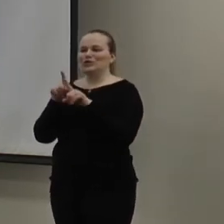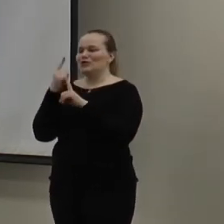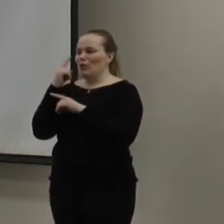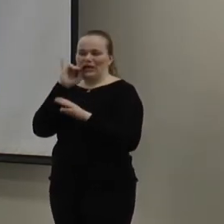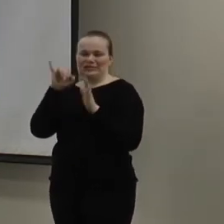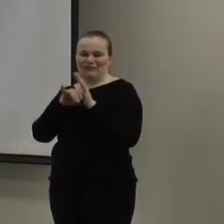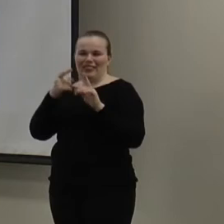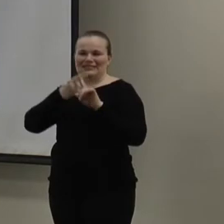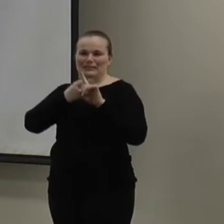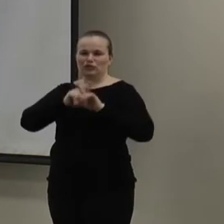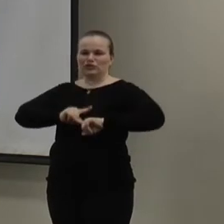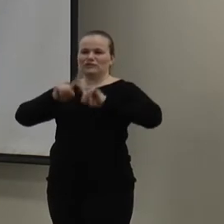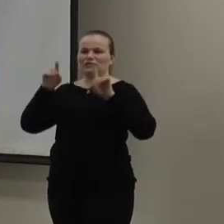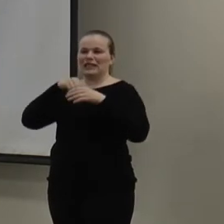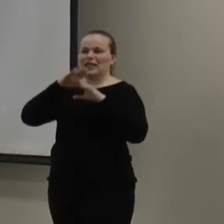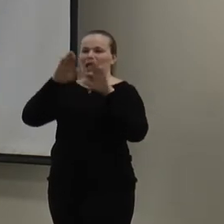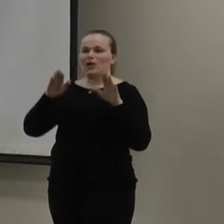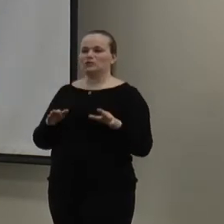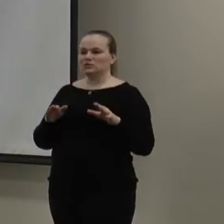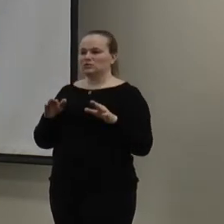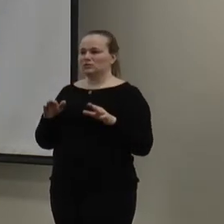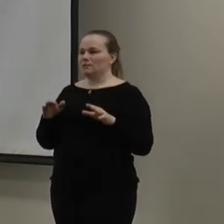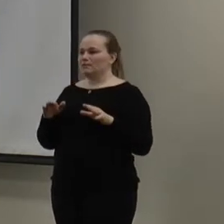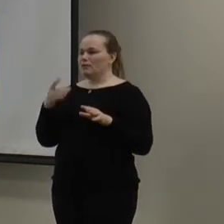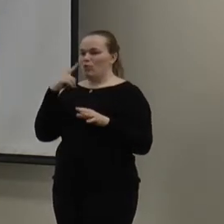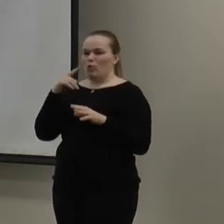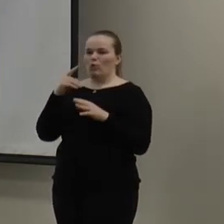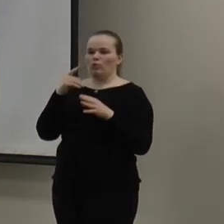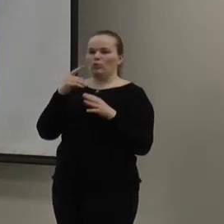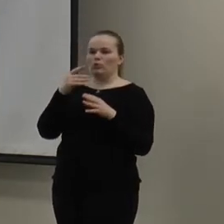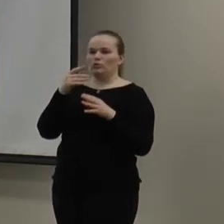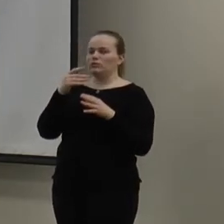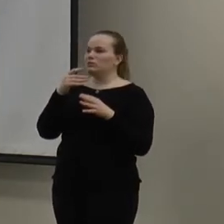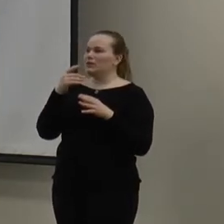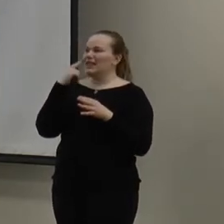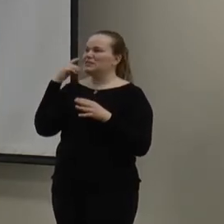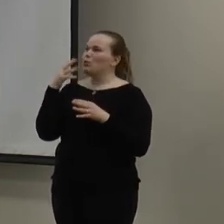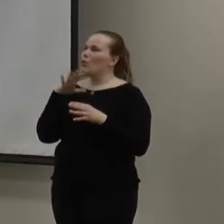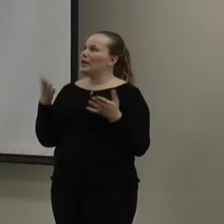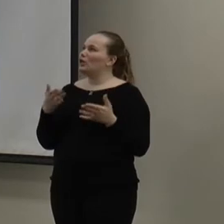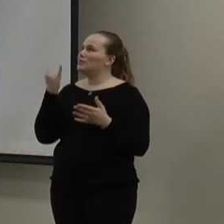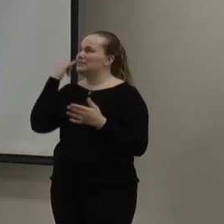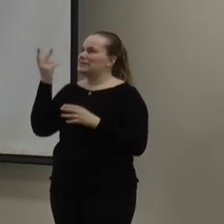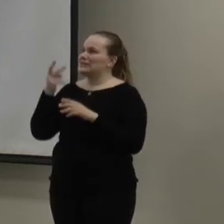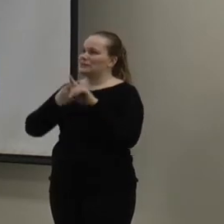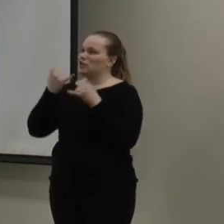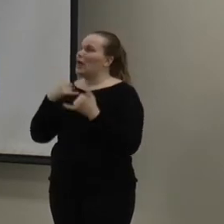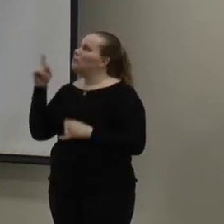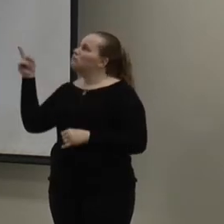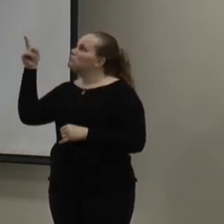the temperature differences in your supply and your return. So, let's see. It's kind of warm in here. So, let's see what the temperature is.